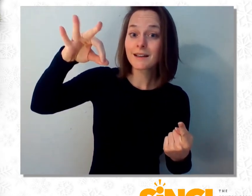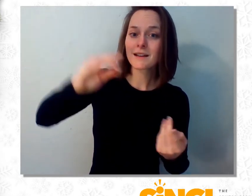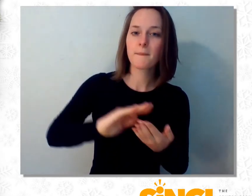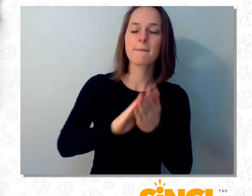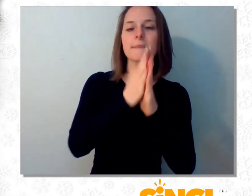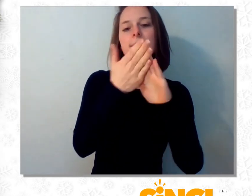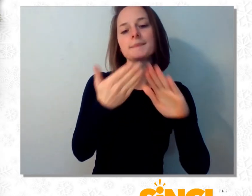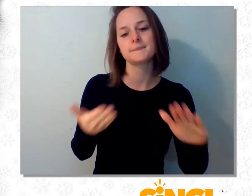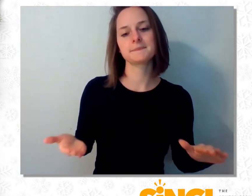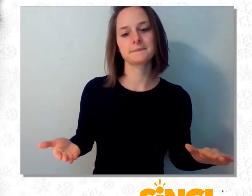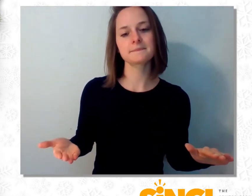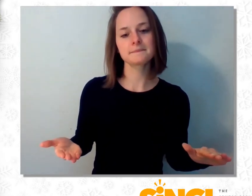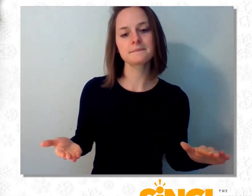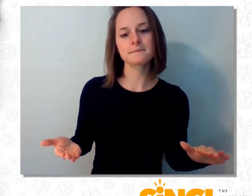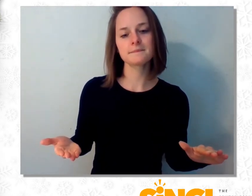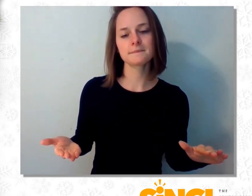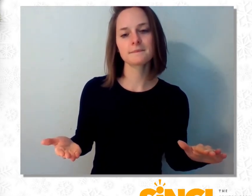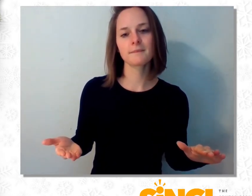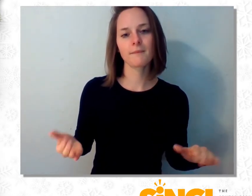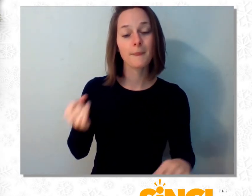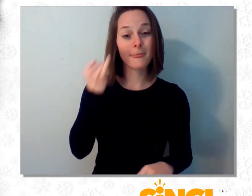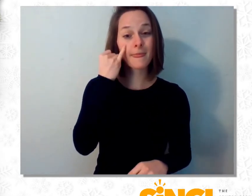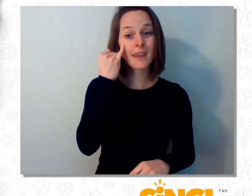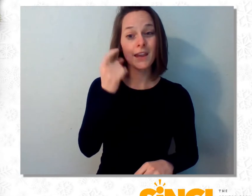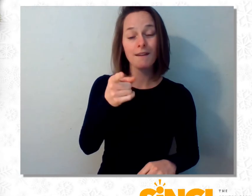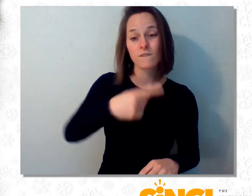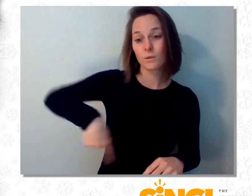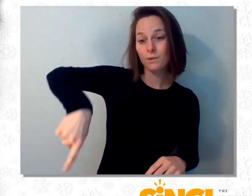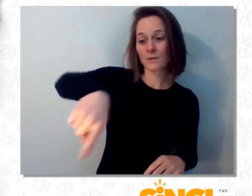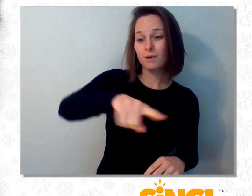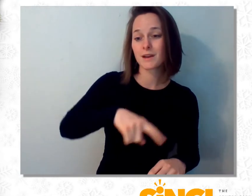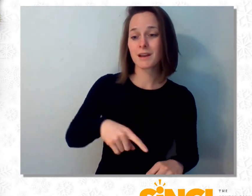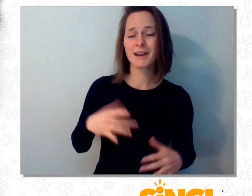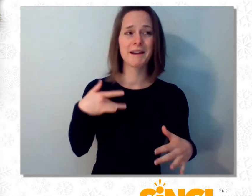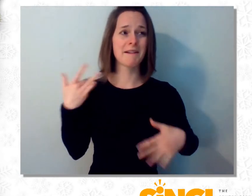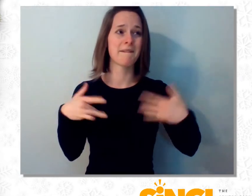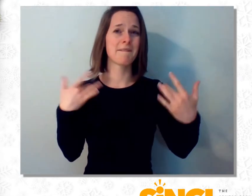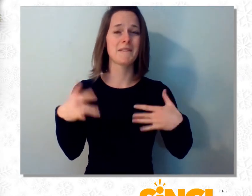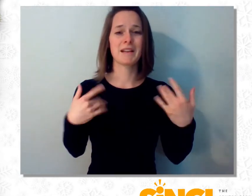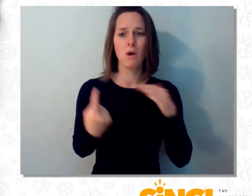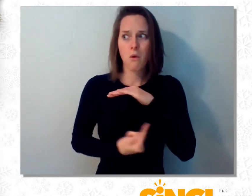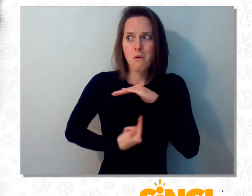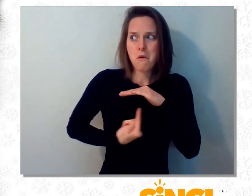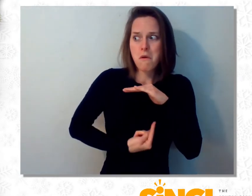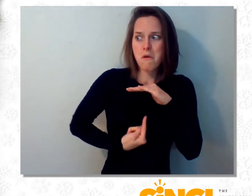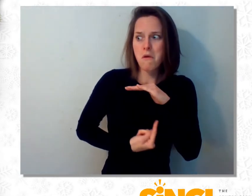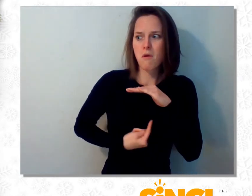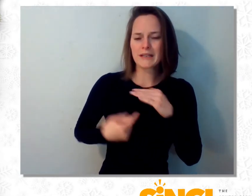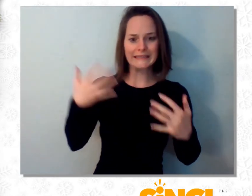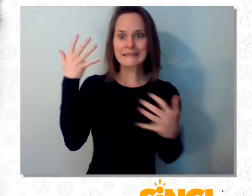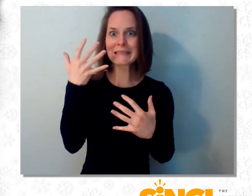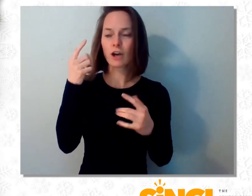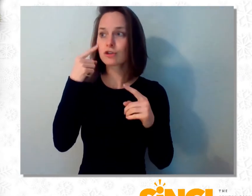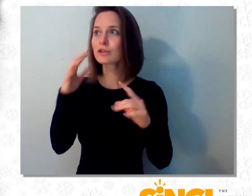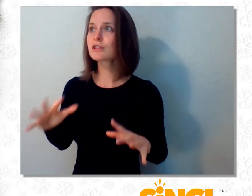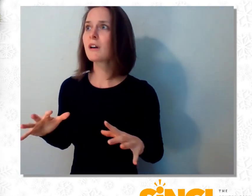relief. So when you feel lonely,